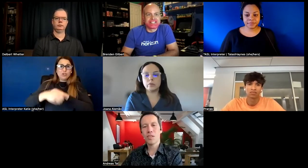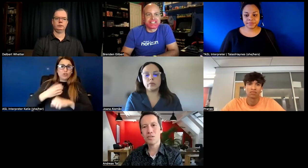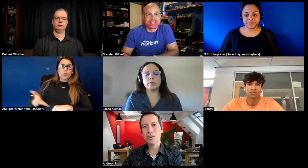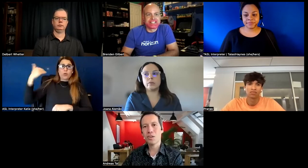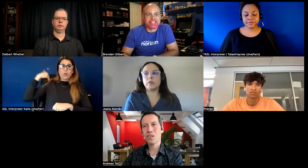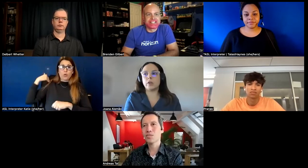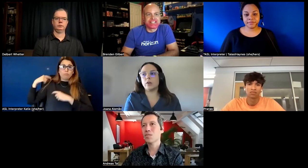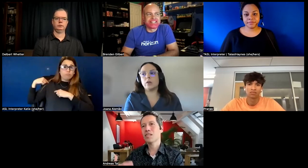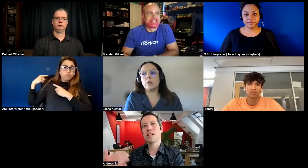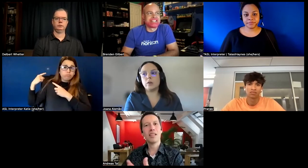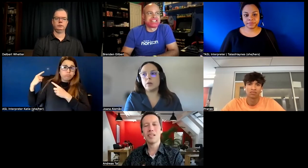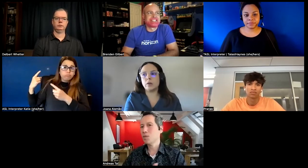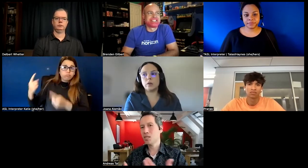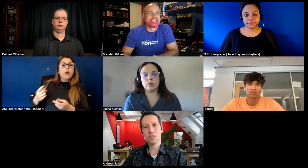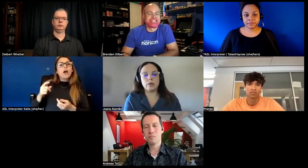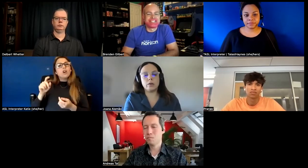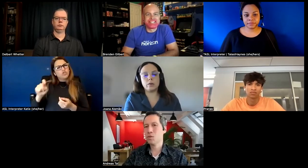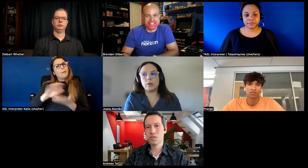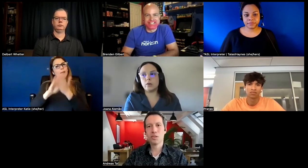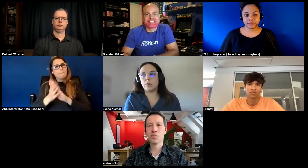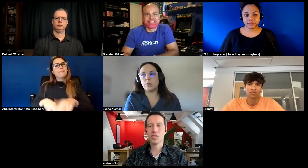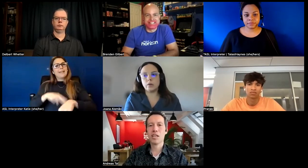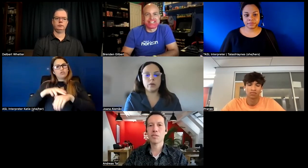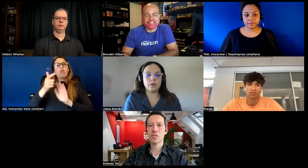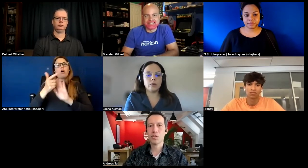law so it really took a lot of time so